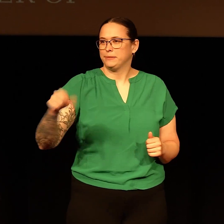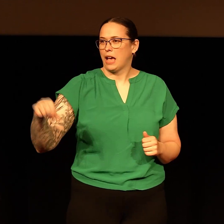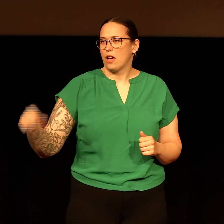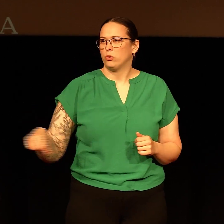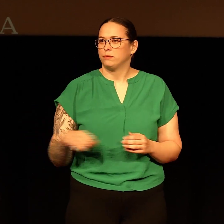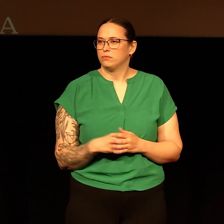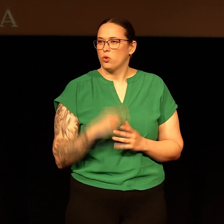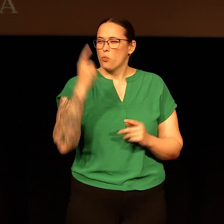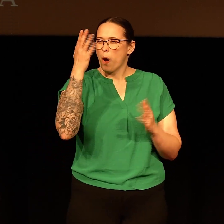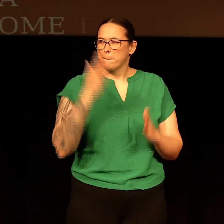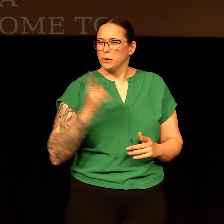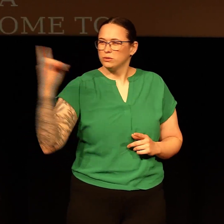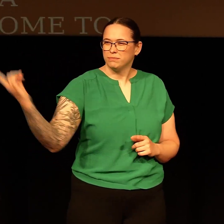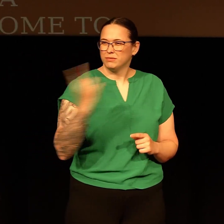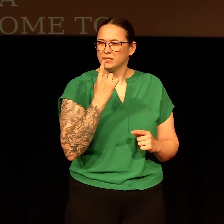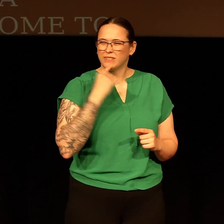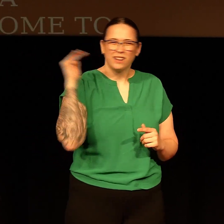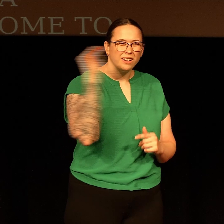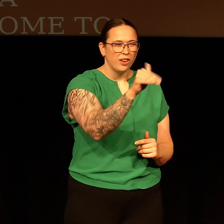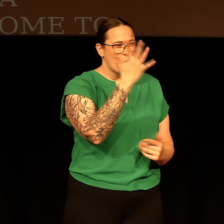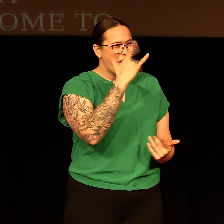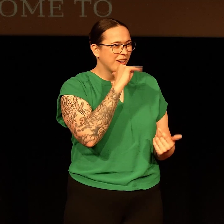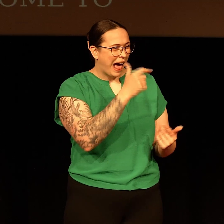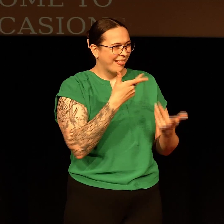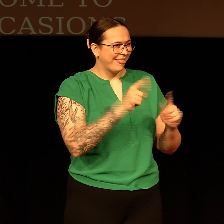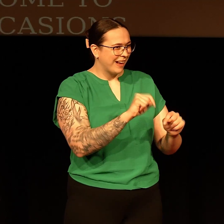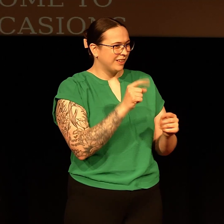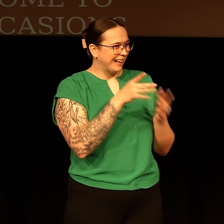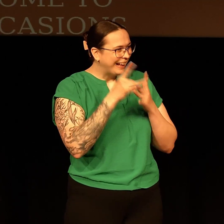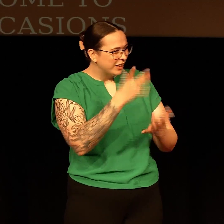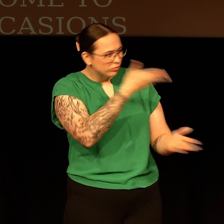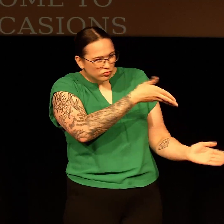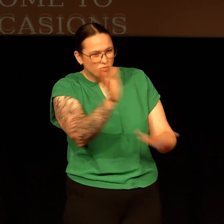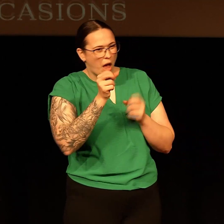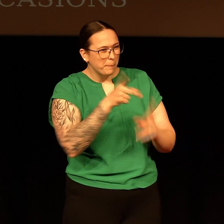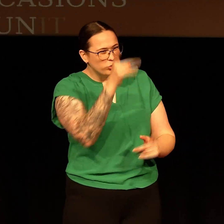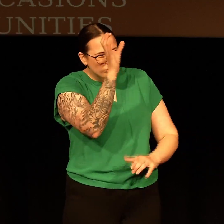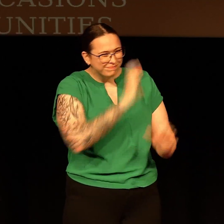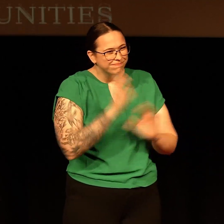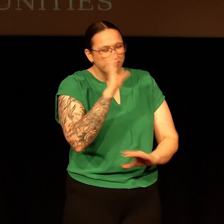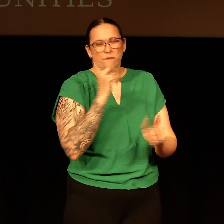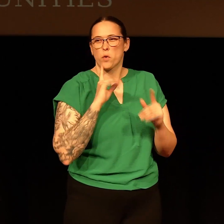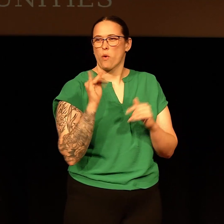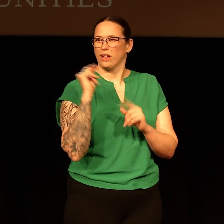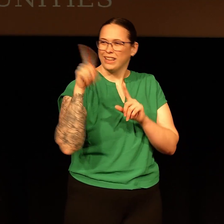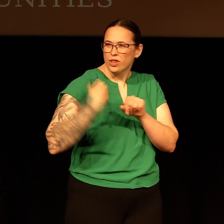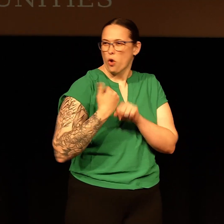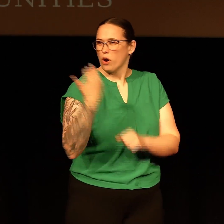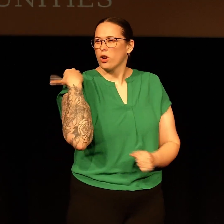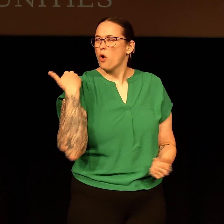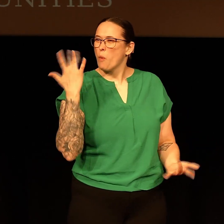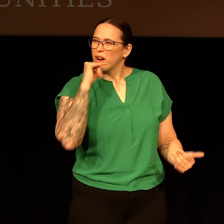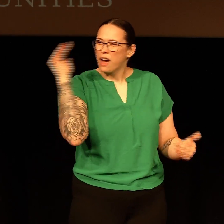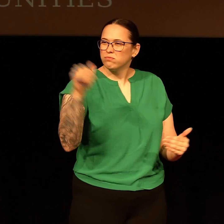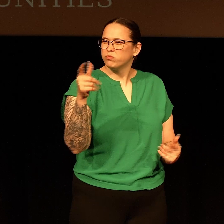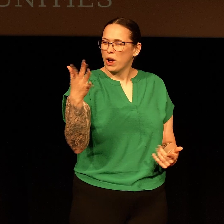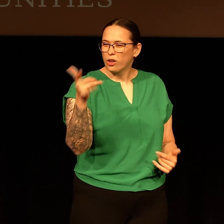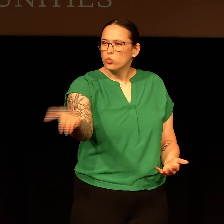I kept turning them down. One person came up to me and asked, why have you been on these leadership roles for a year now? Why not?